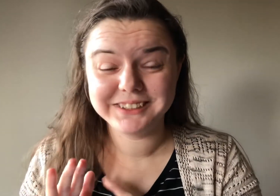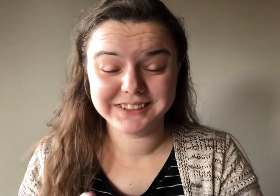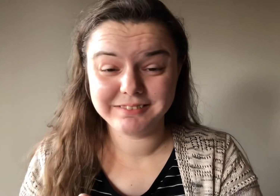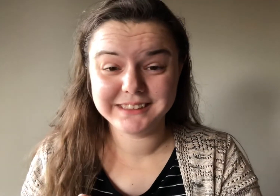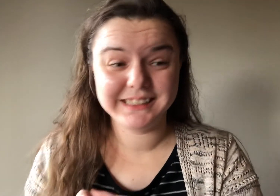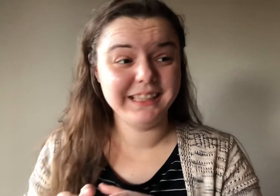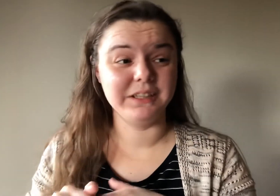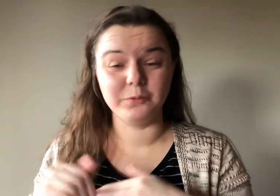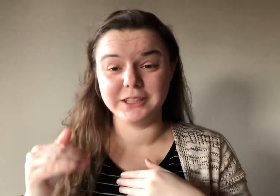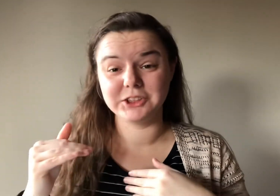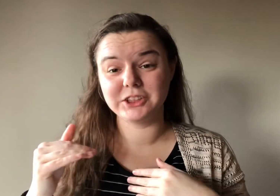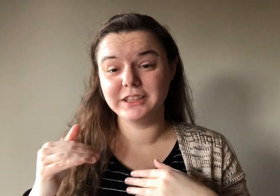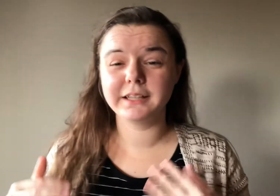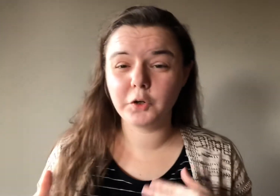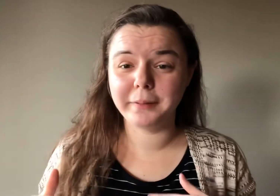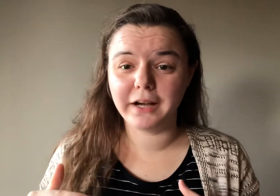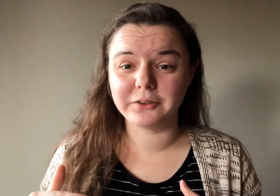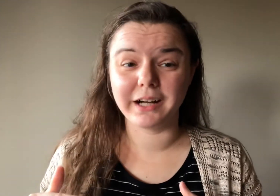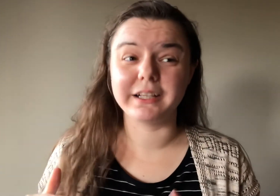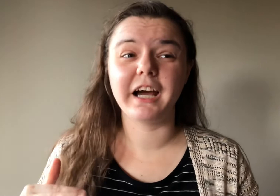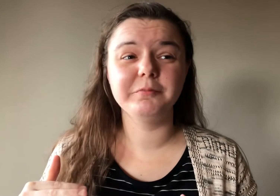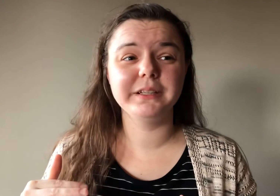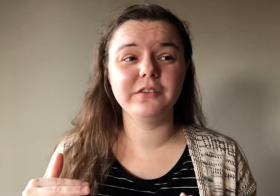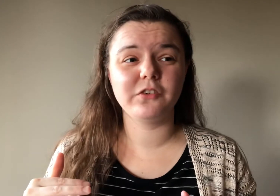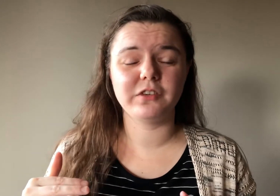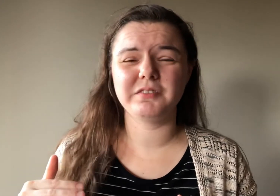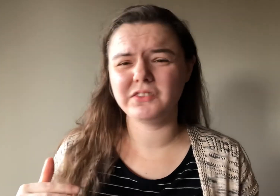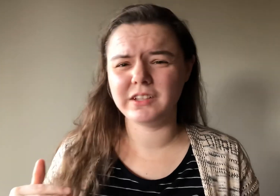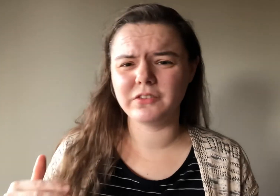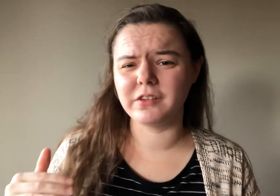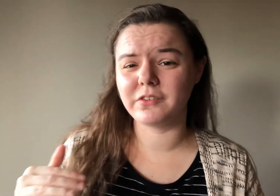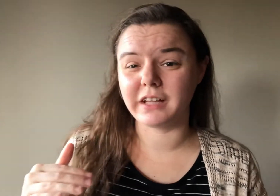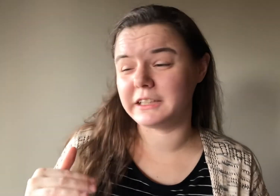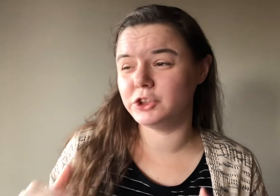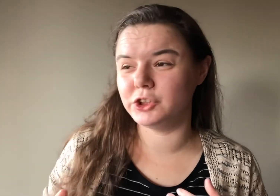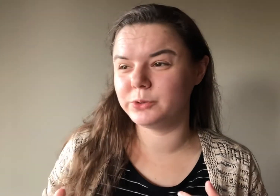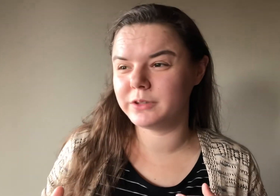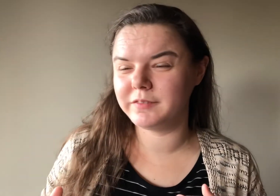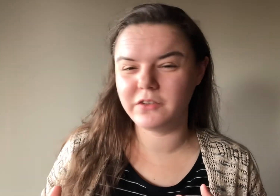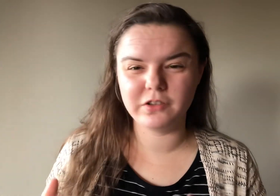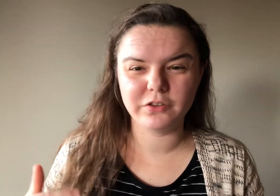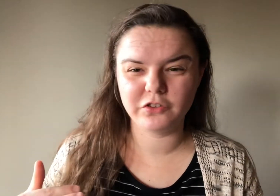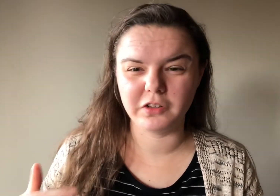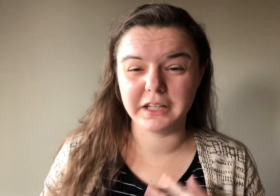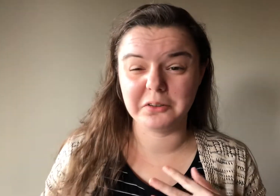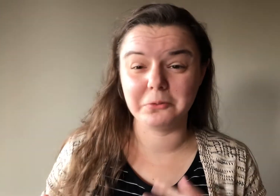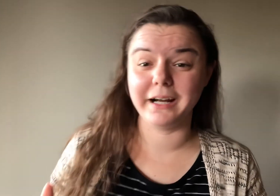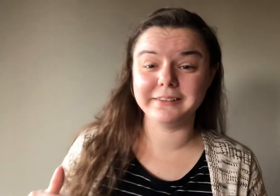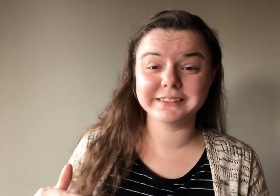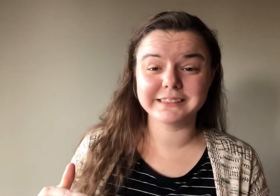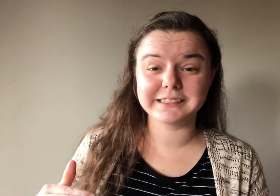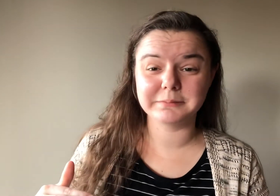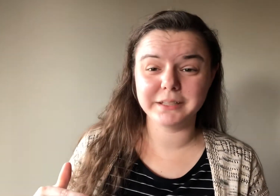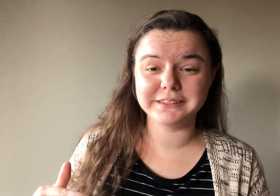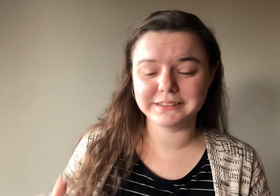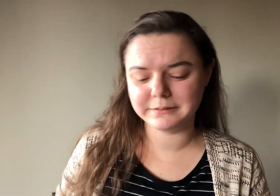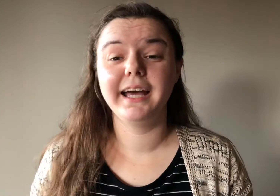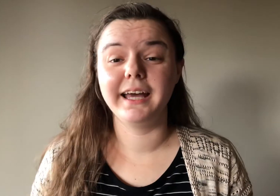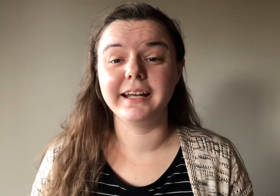to Seventeen, which, little background, I've been into Seventeen since like June of this year, so like around six months. And